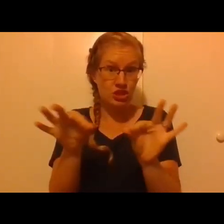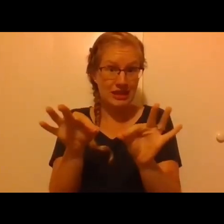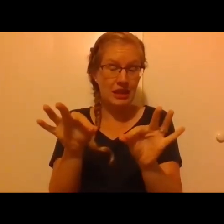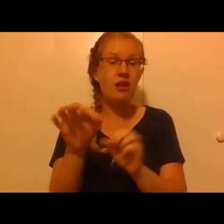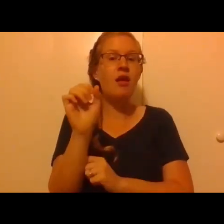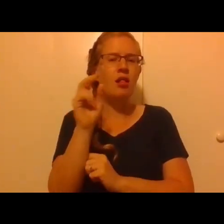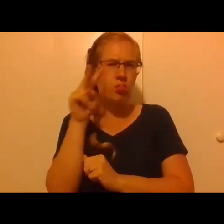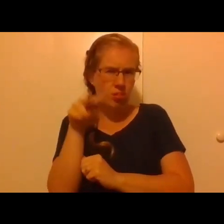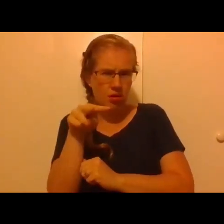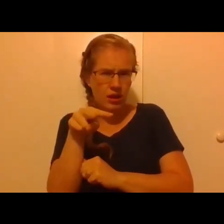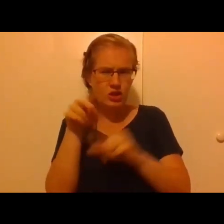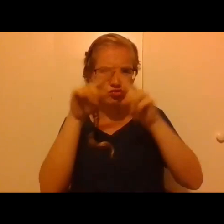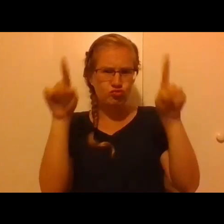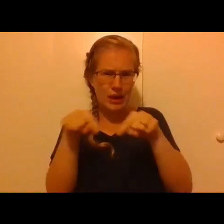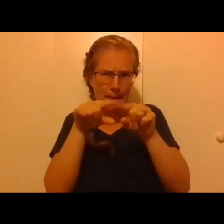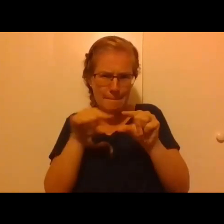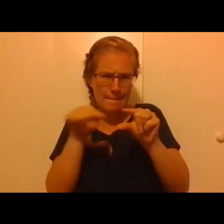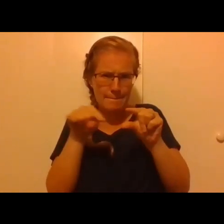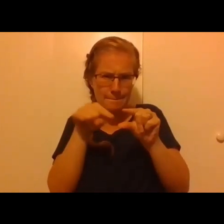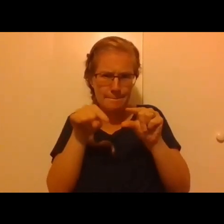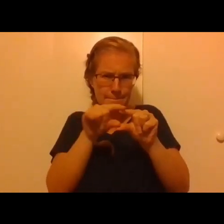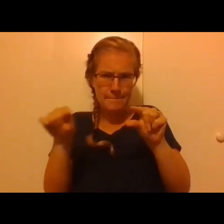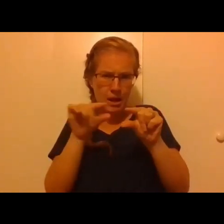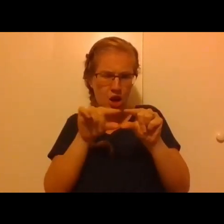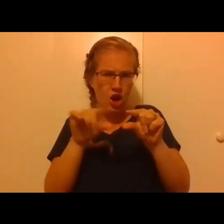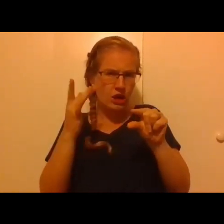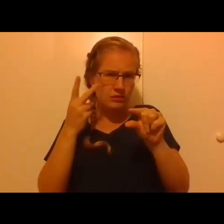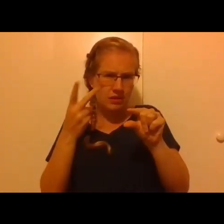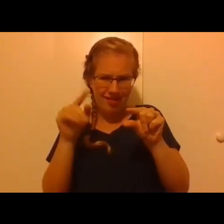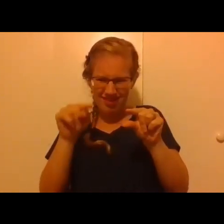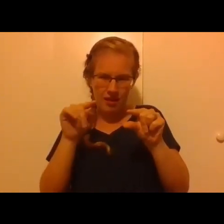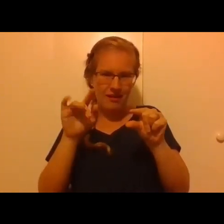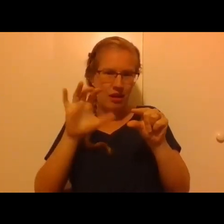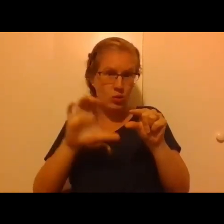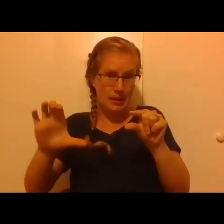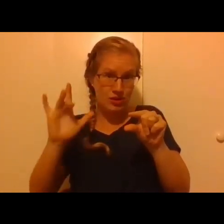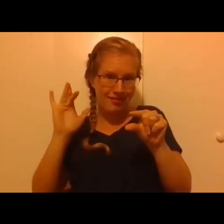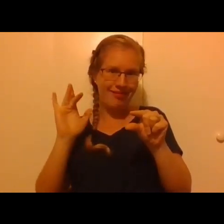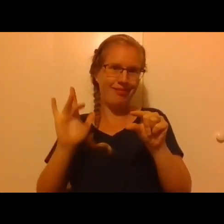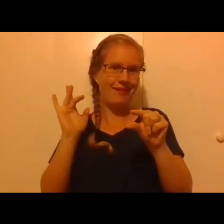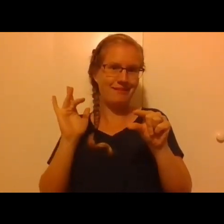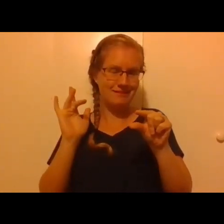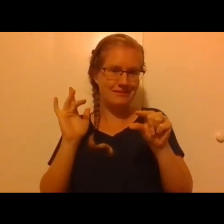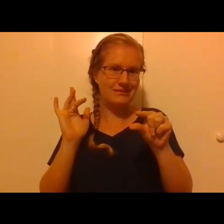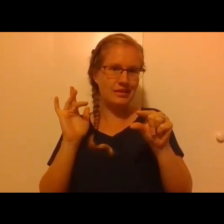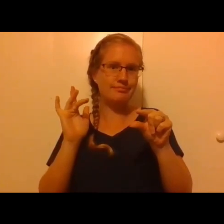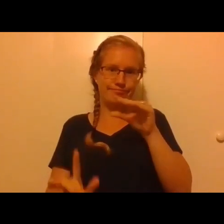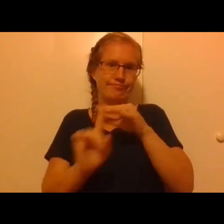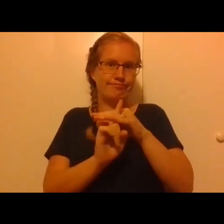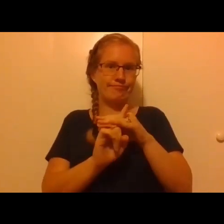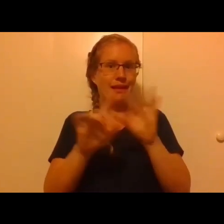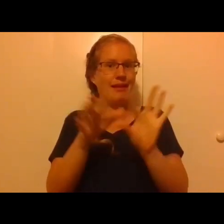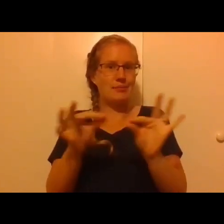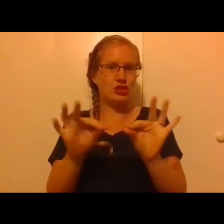look just down at the bottom screen of the bottom bar of your screen and you'll see a little button that says closed caption. And if you press that button, you'll have